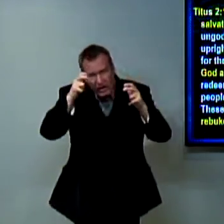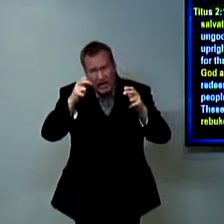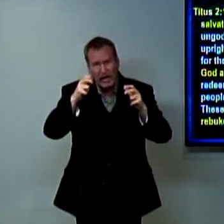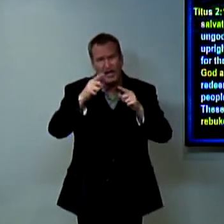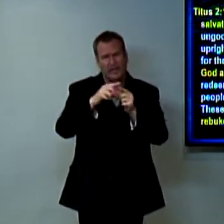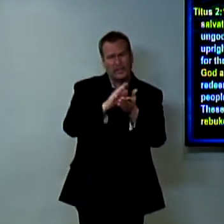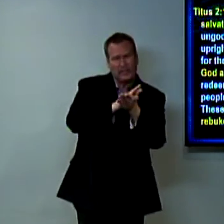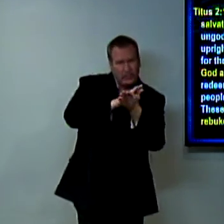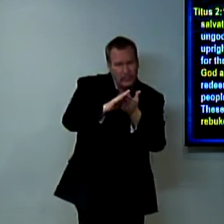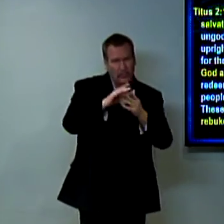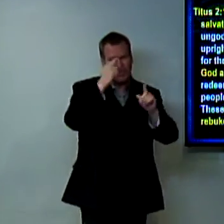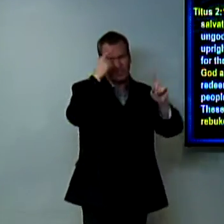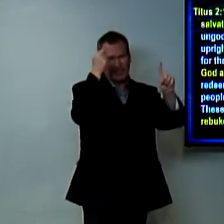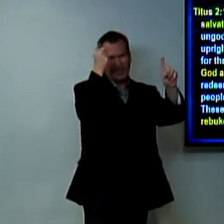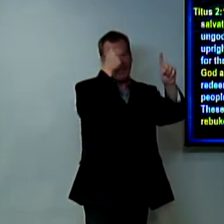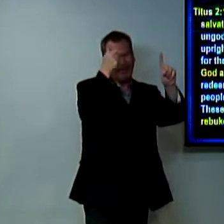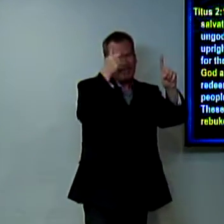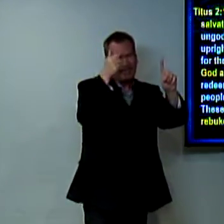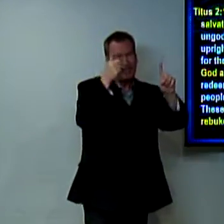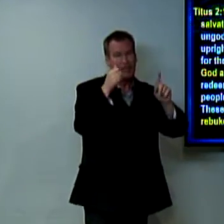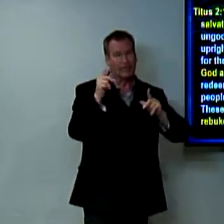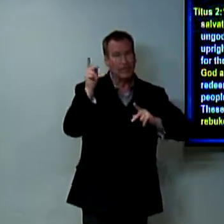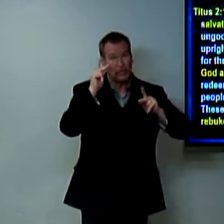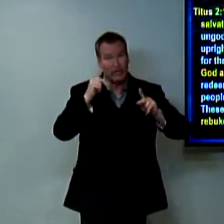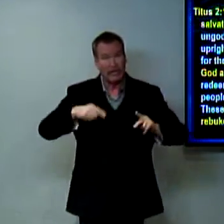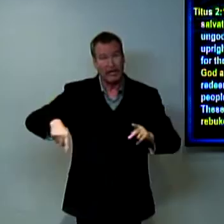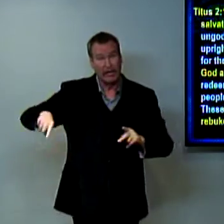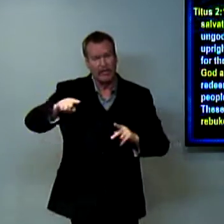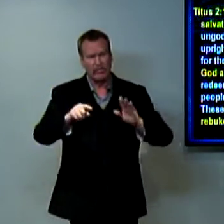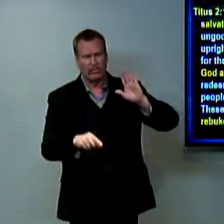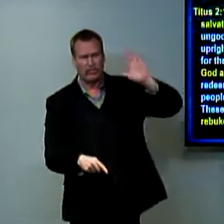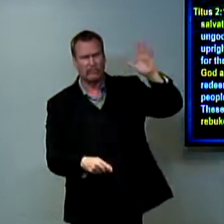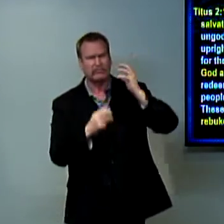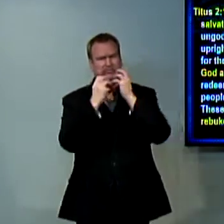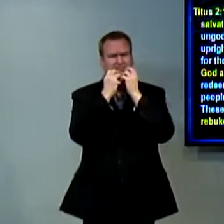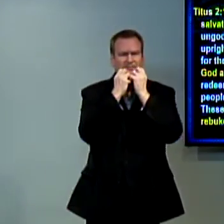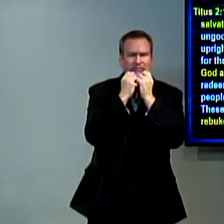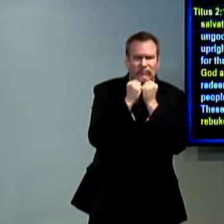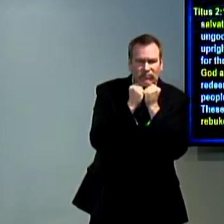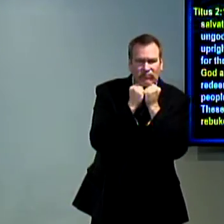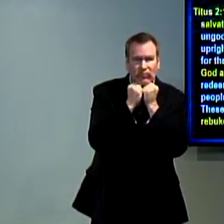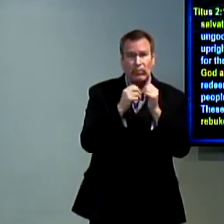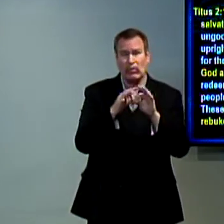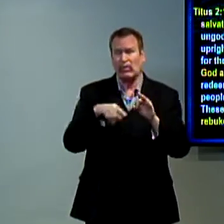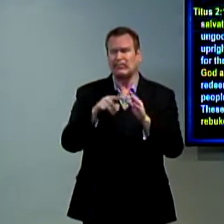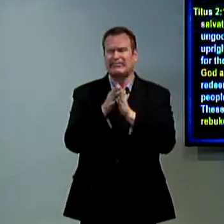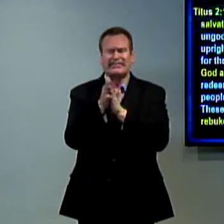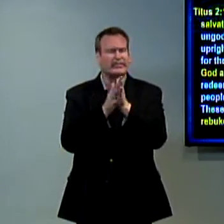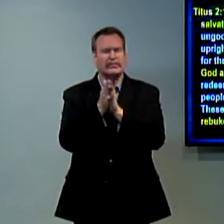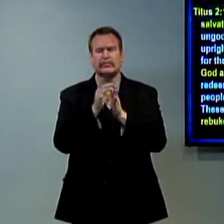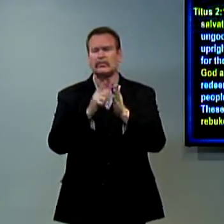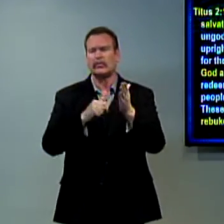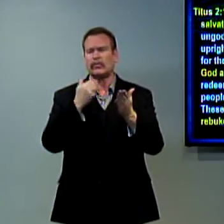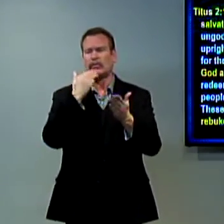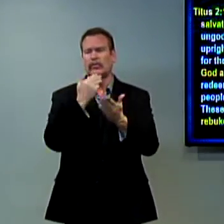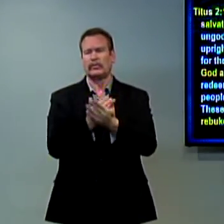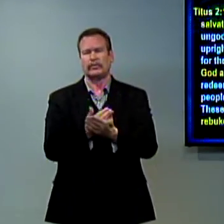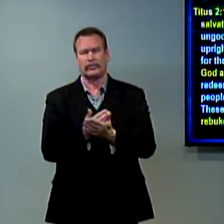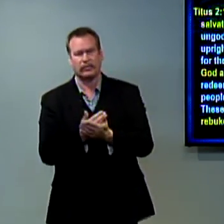to redeem us from all wickedness and to purify for himself of people that are his very own his beloved